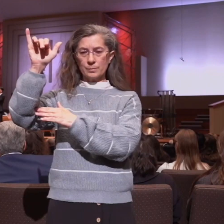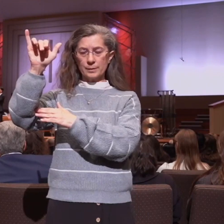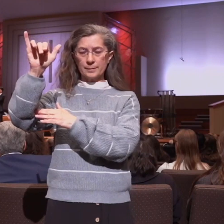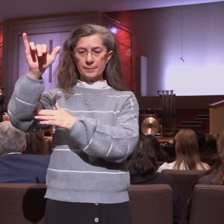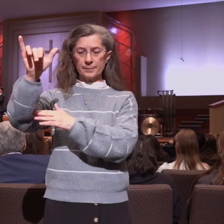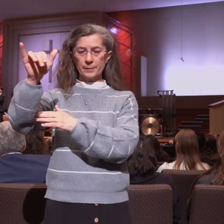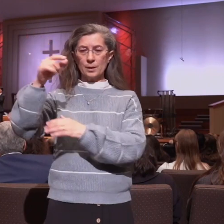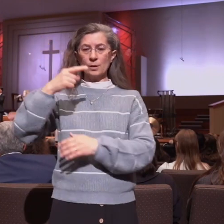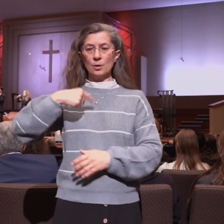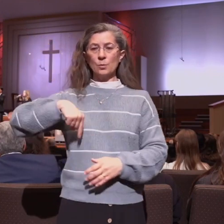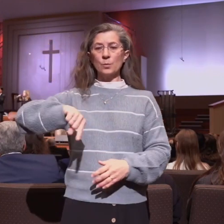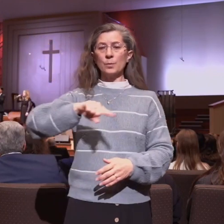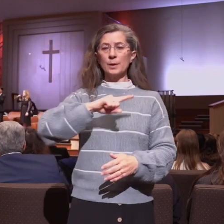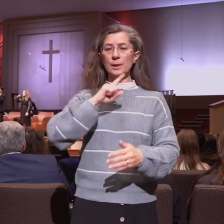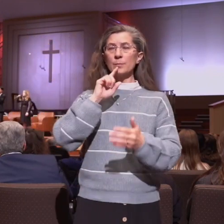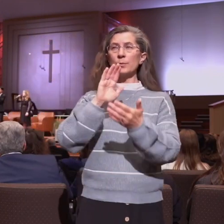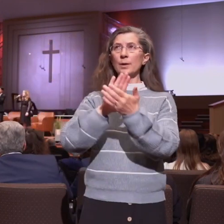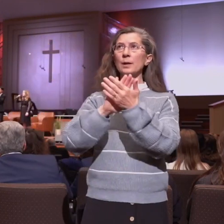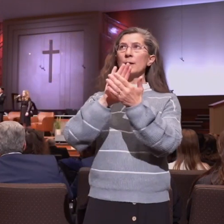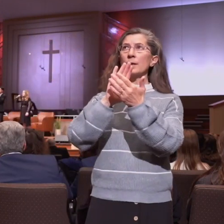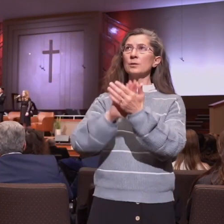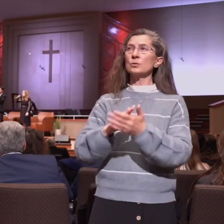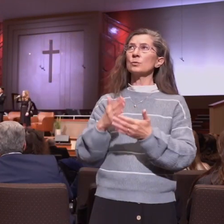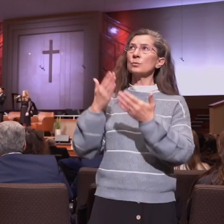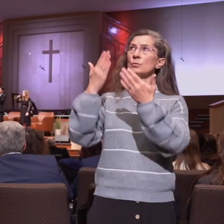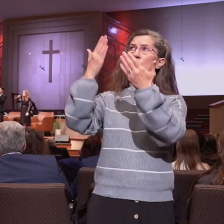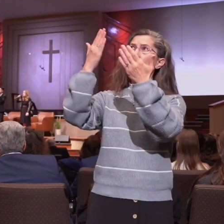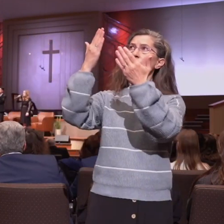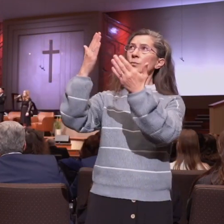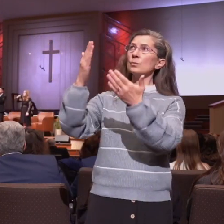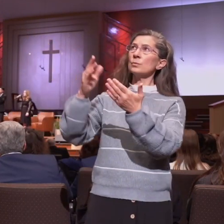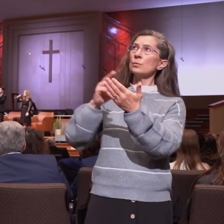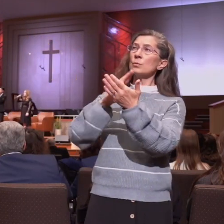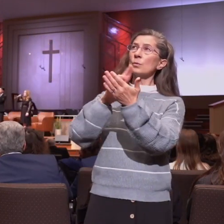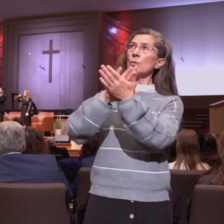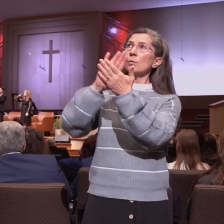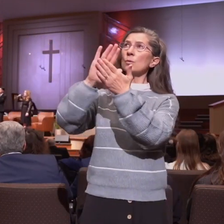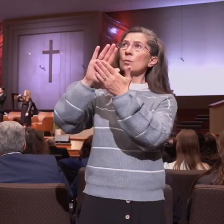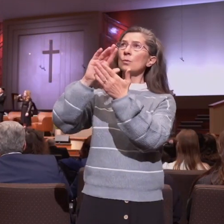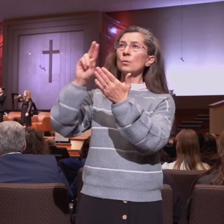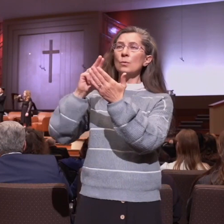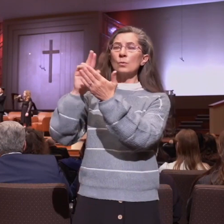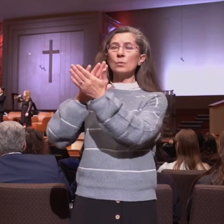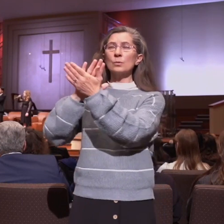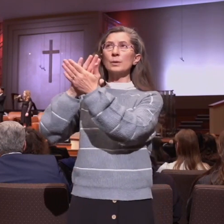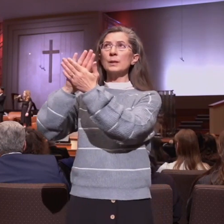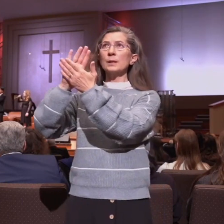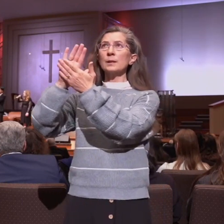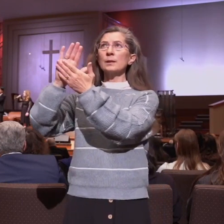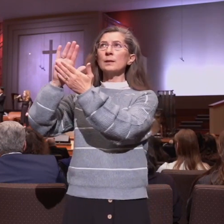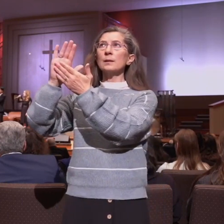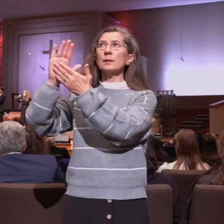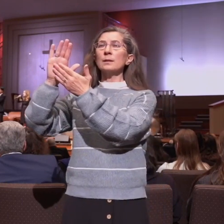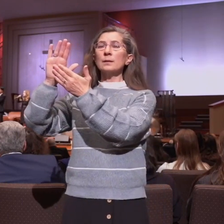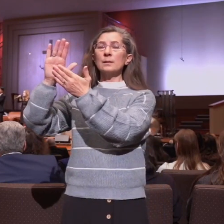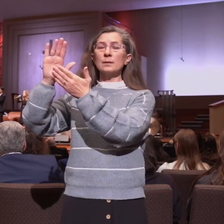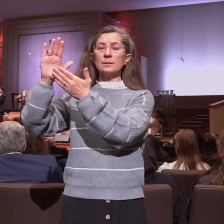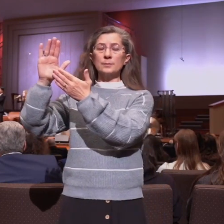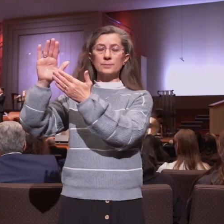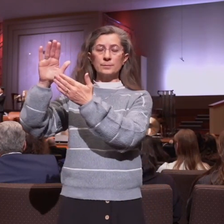We praise holy, holy. We